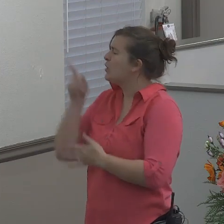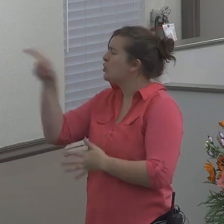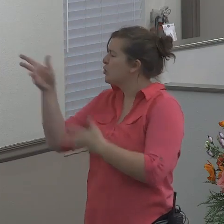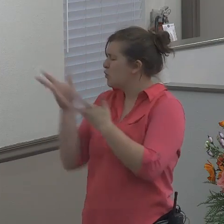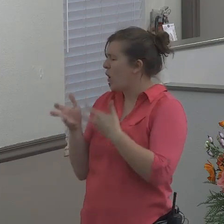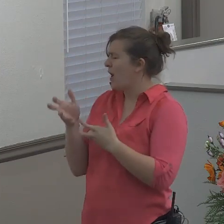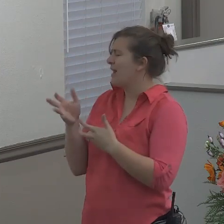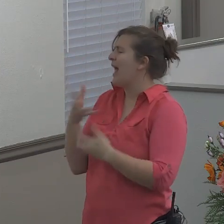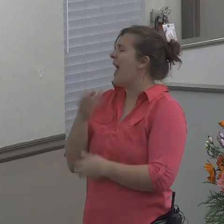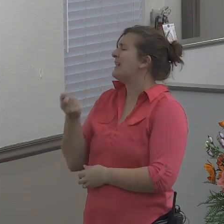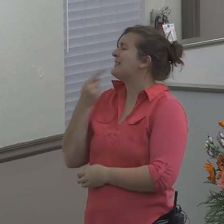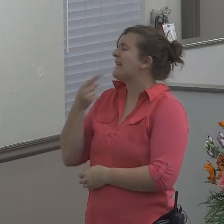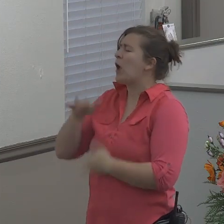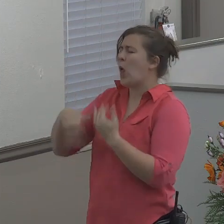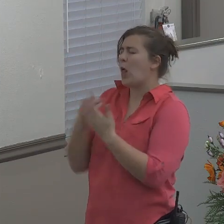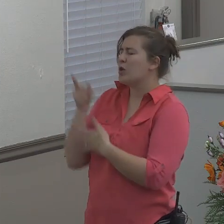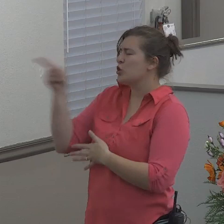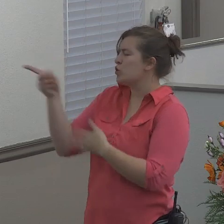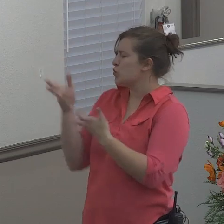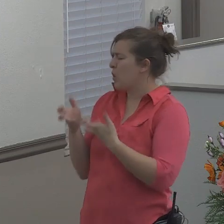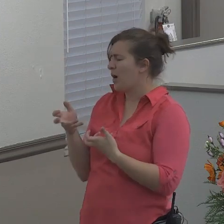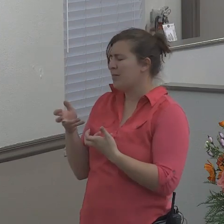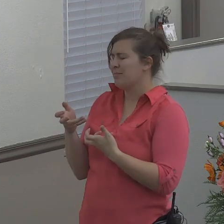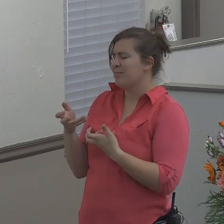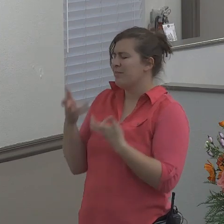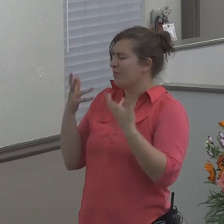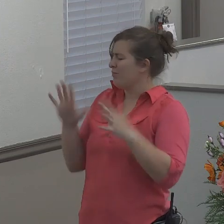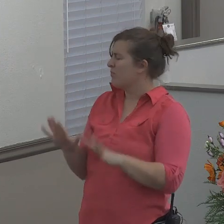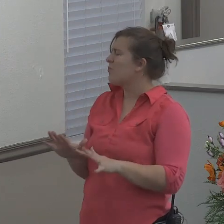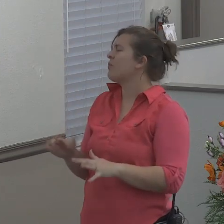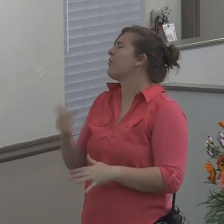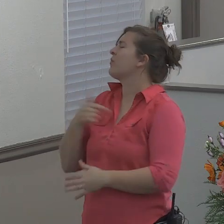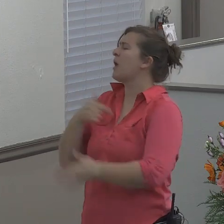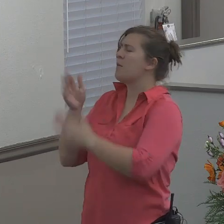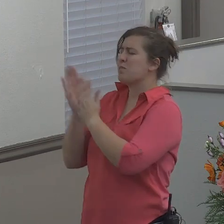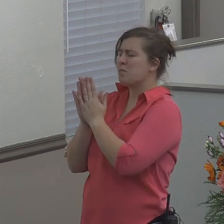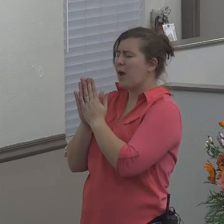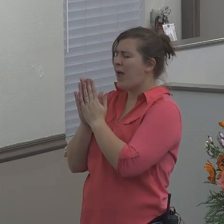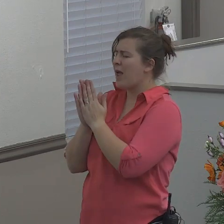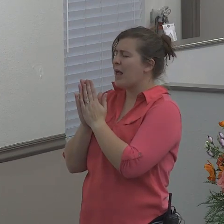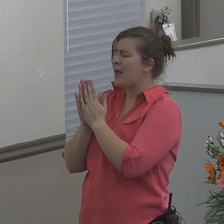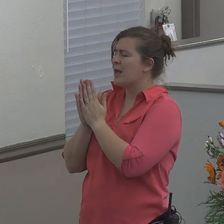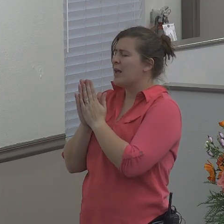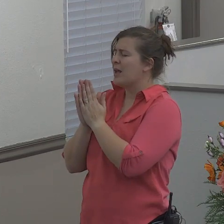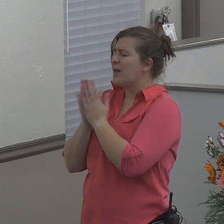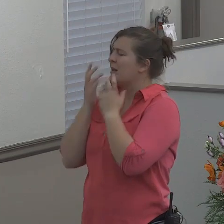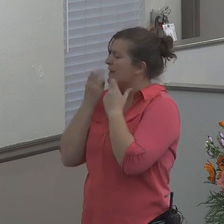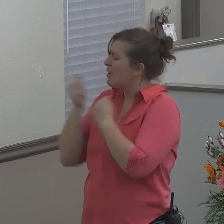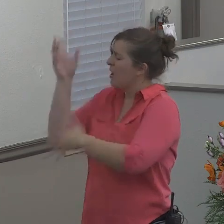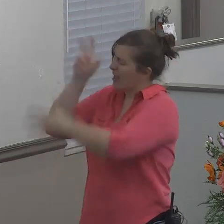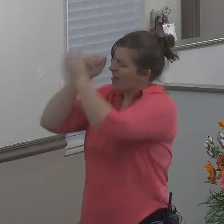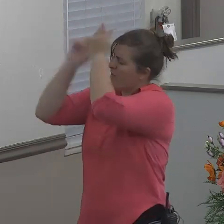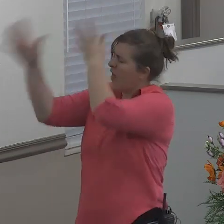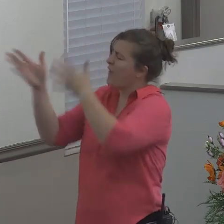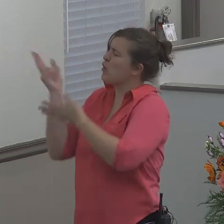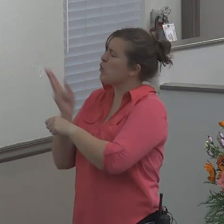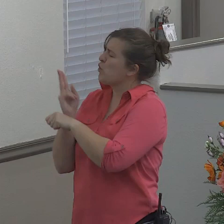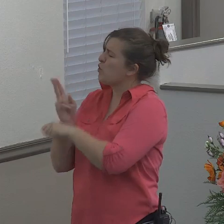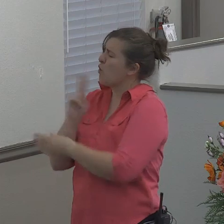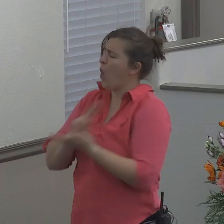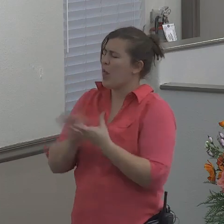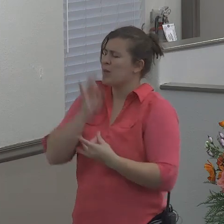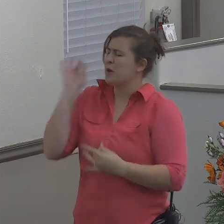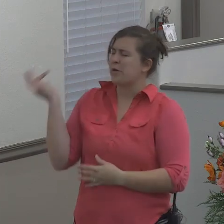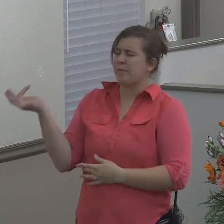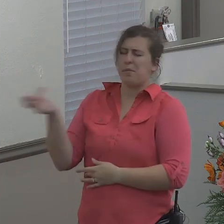And to say what you want me to say. And I pray, dear Heavenly Father, that you would start using the Holy Spirit right now. To convict anybody